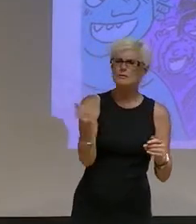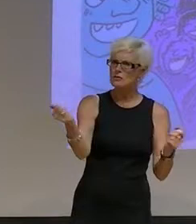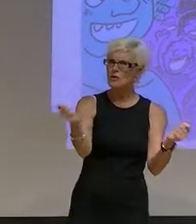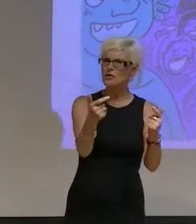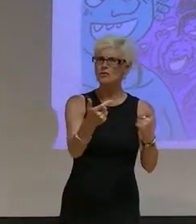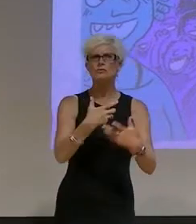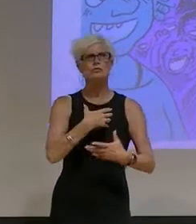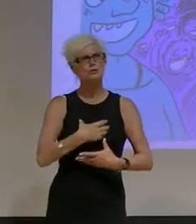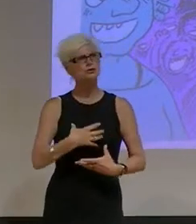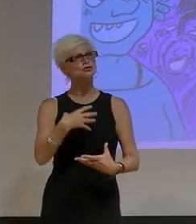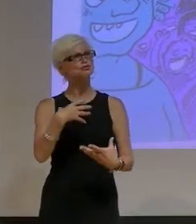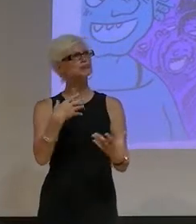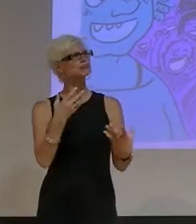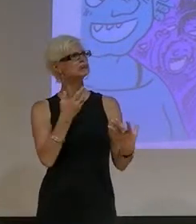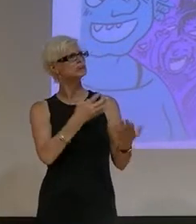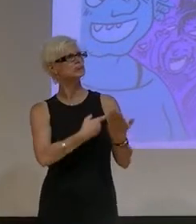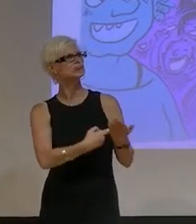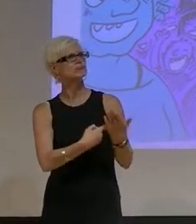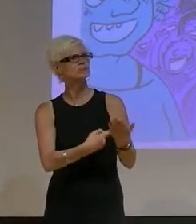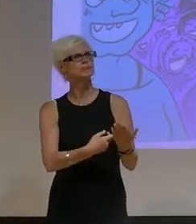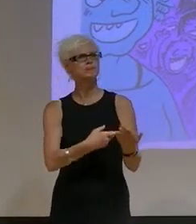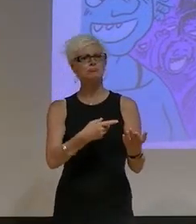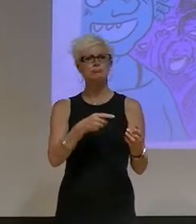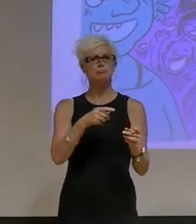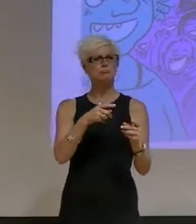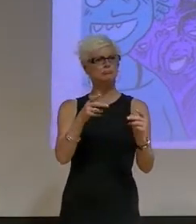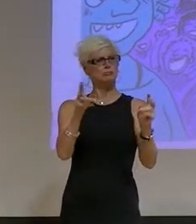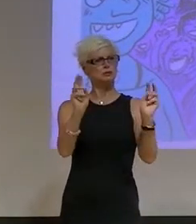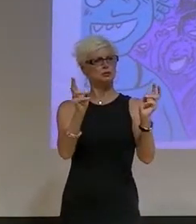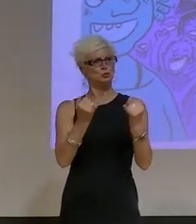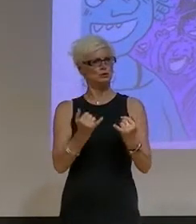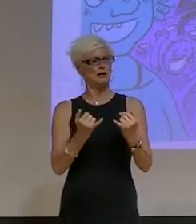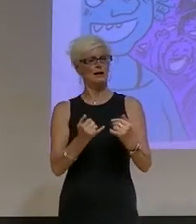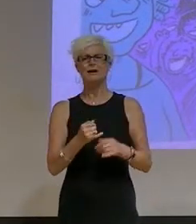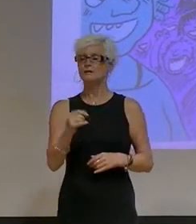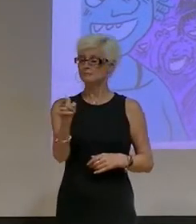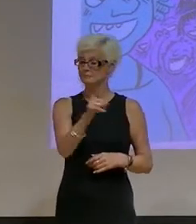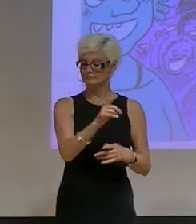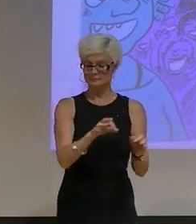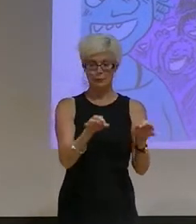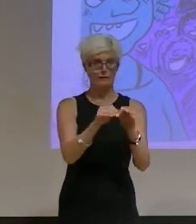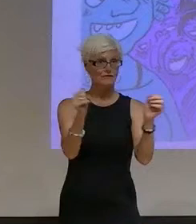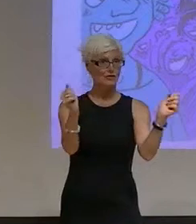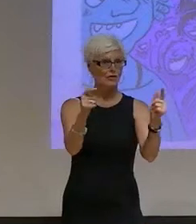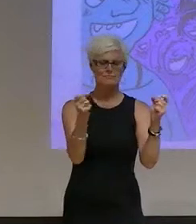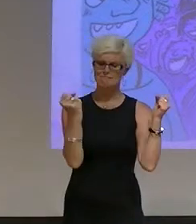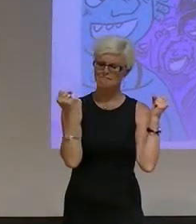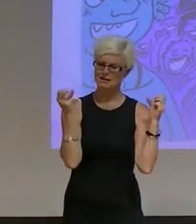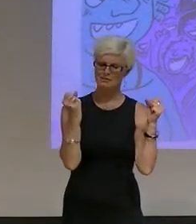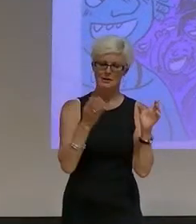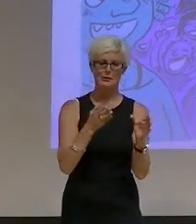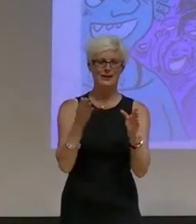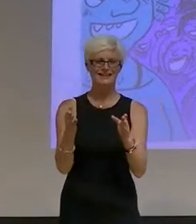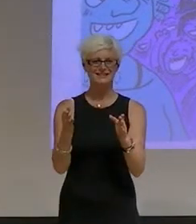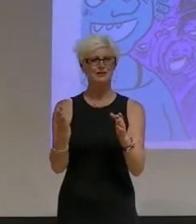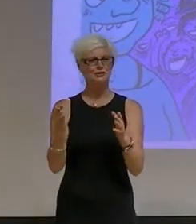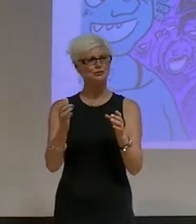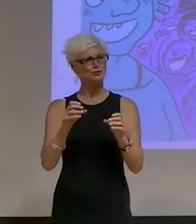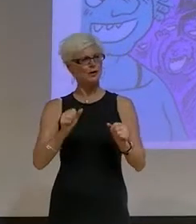engage with sexuality today. Asexuality is important to everyone, and there are many ways to be asexual. I'd like one more.